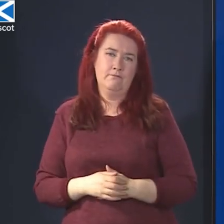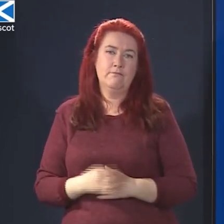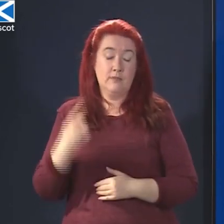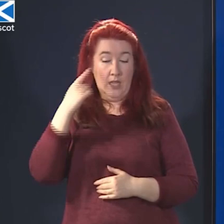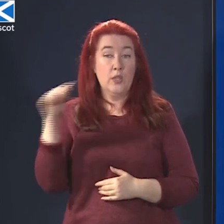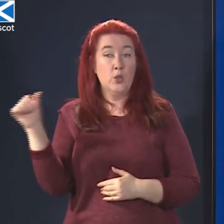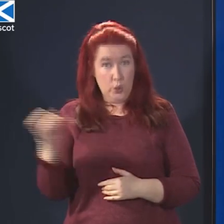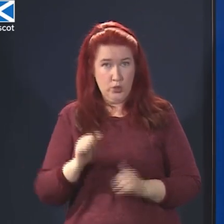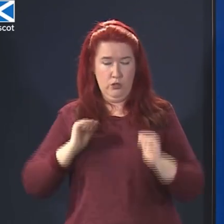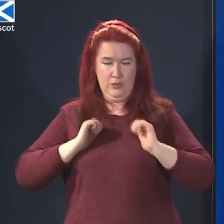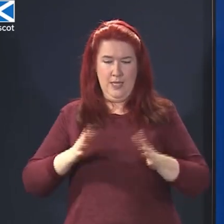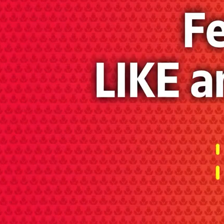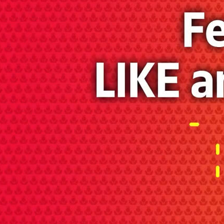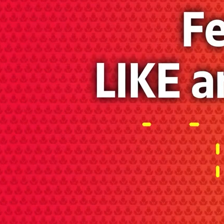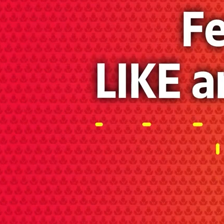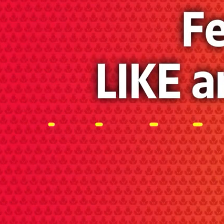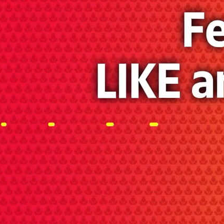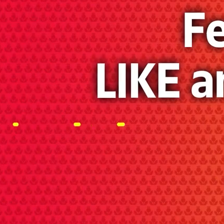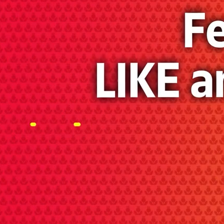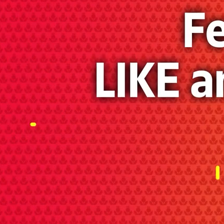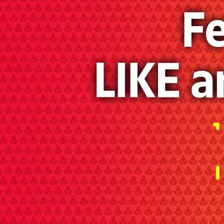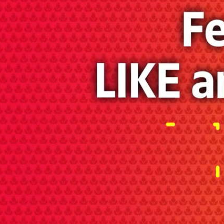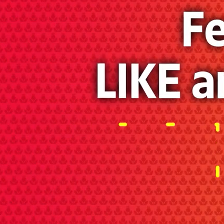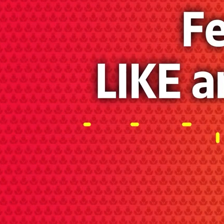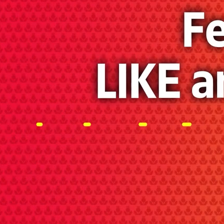should resign his post, and if he doesn't...